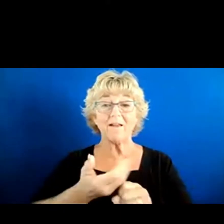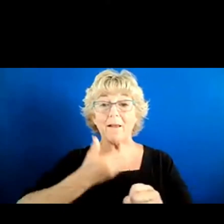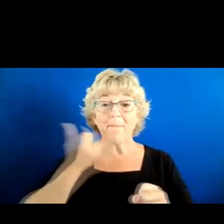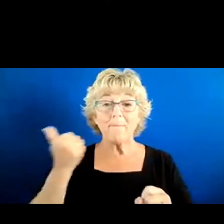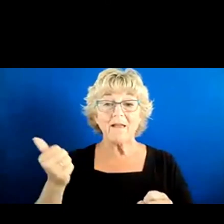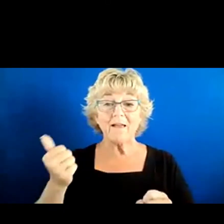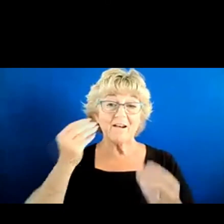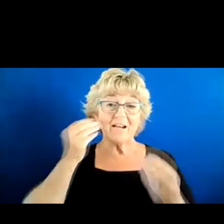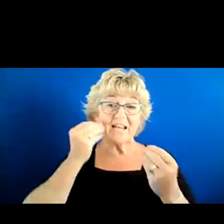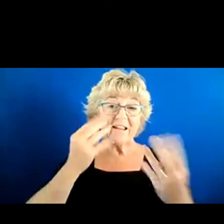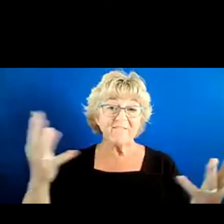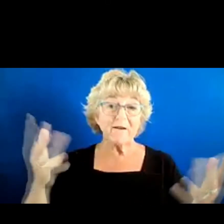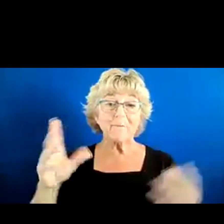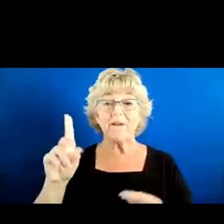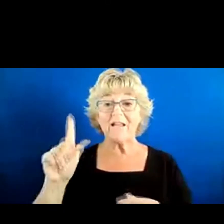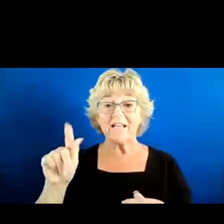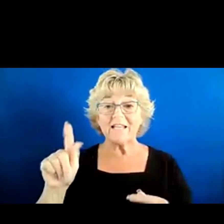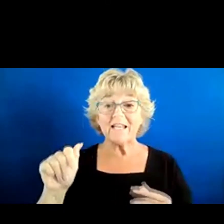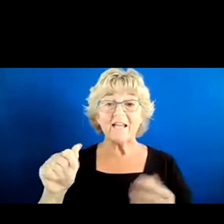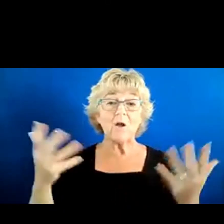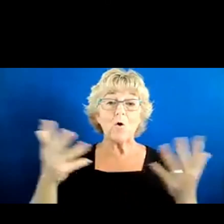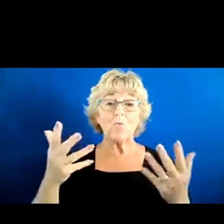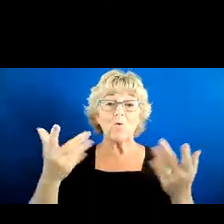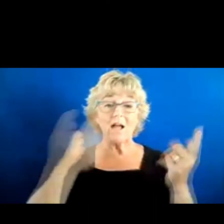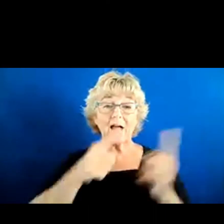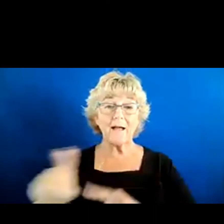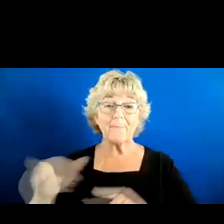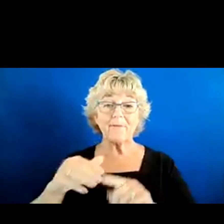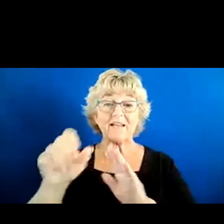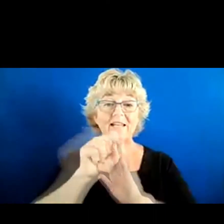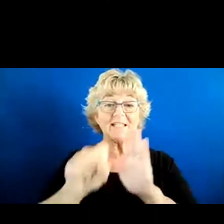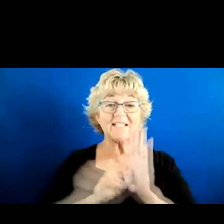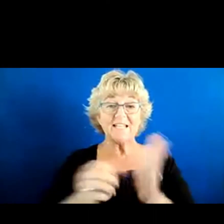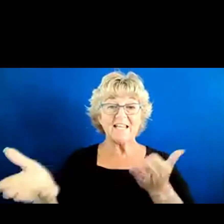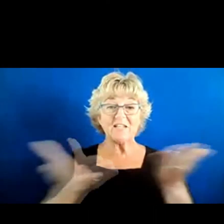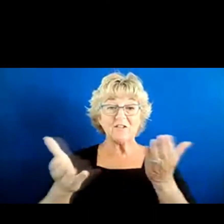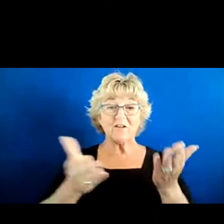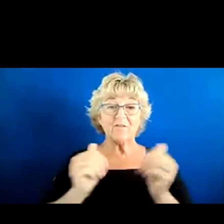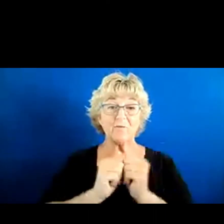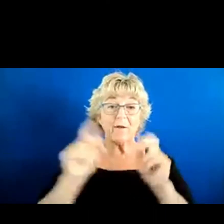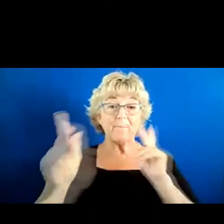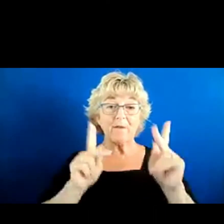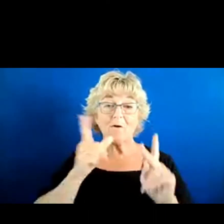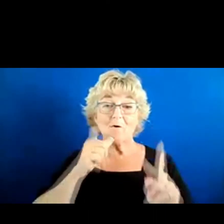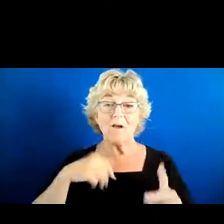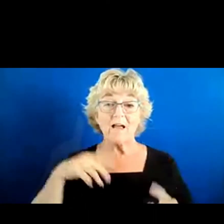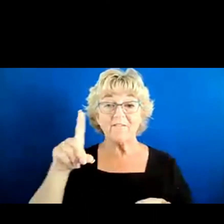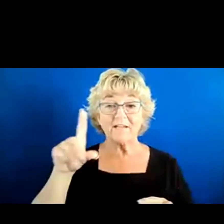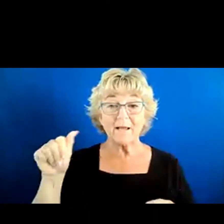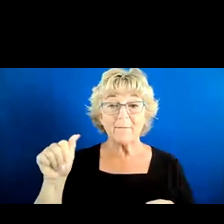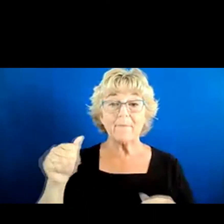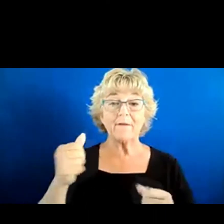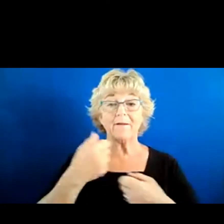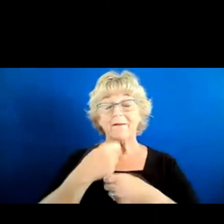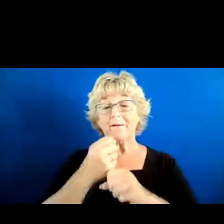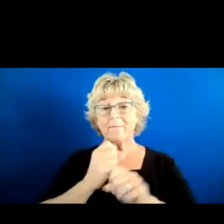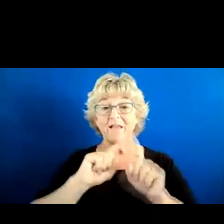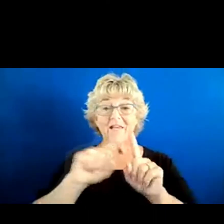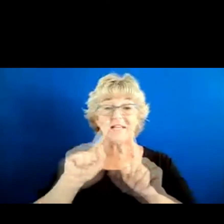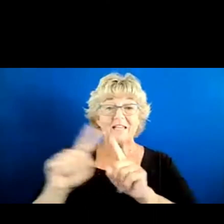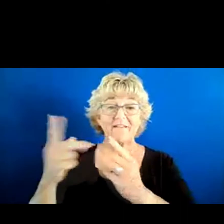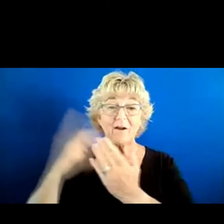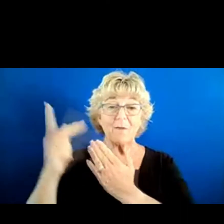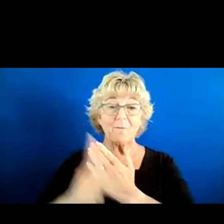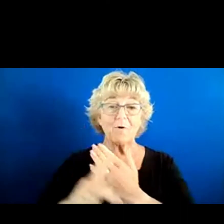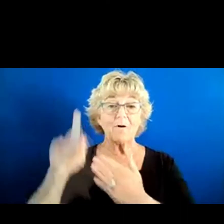about what is happening in state service for people with disabilities, try to make various programs that are